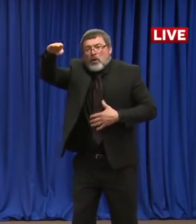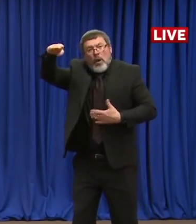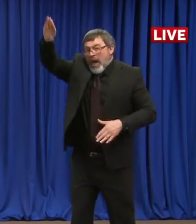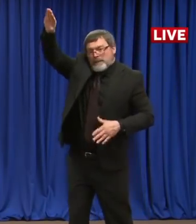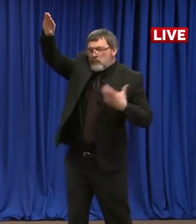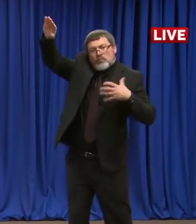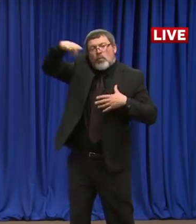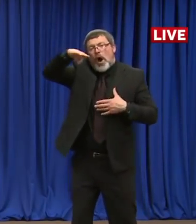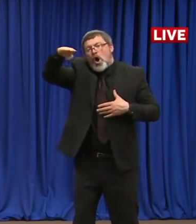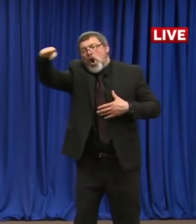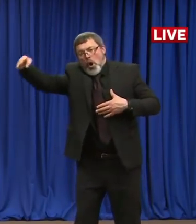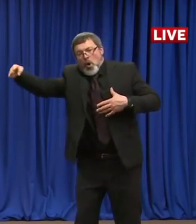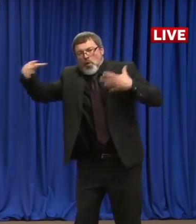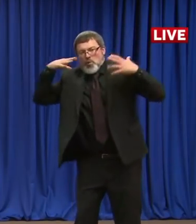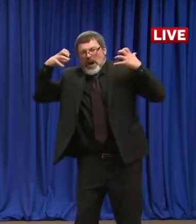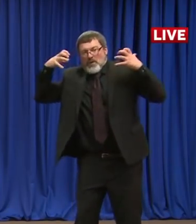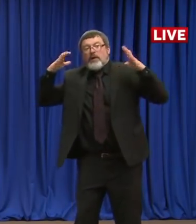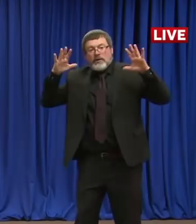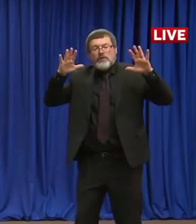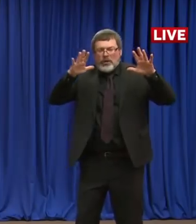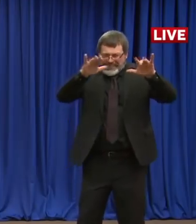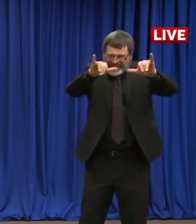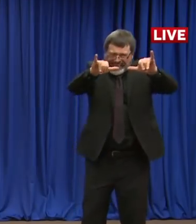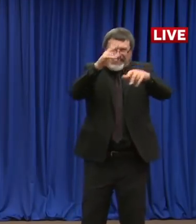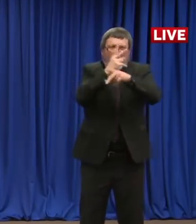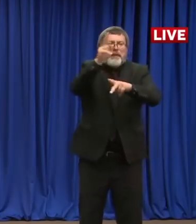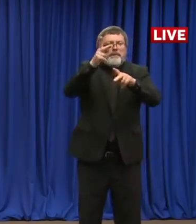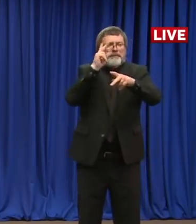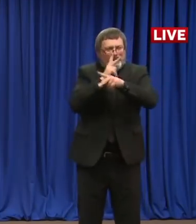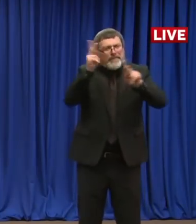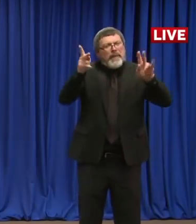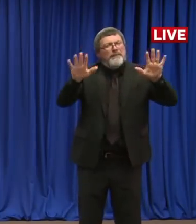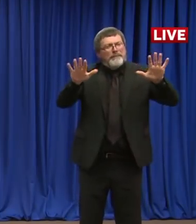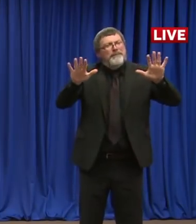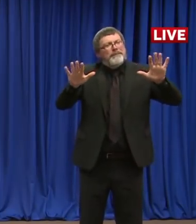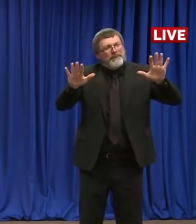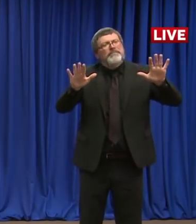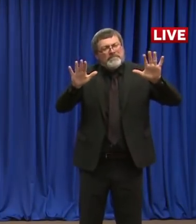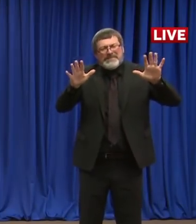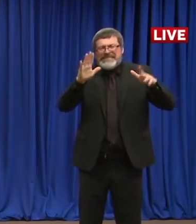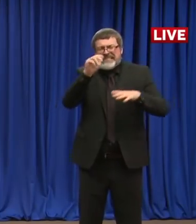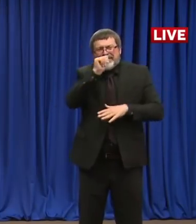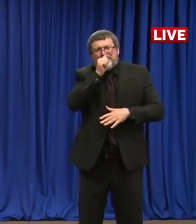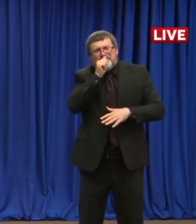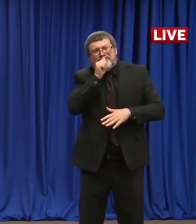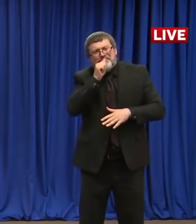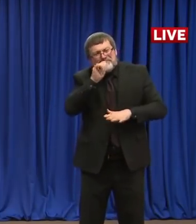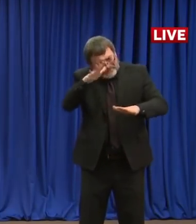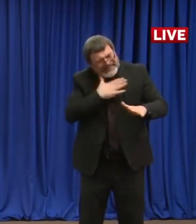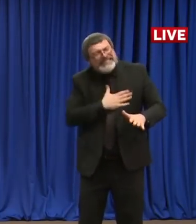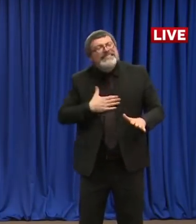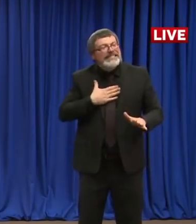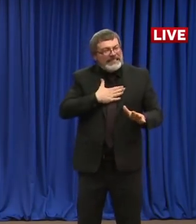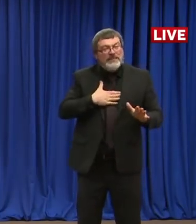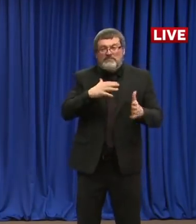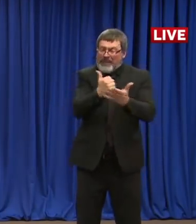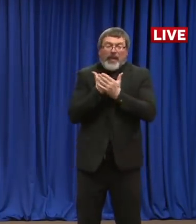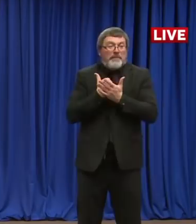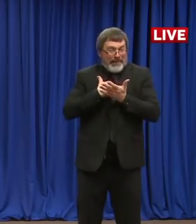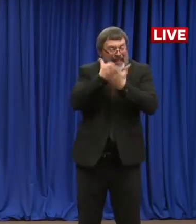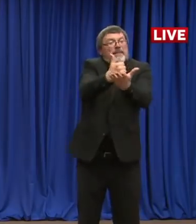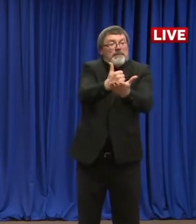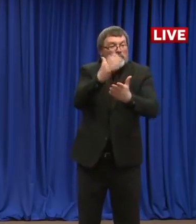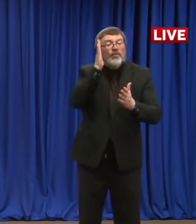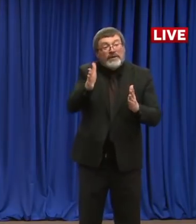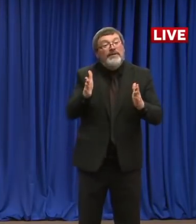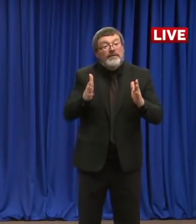and making the sacrifices that we've all been willing to make, it really is making a difference. It's setting ourselves apart from our neighbors in a very